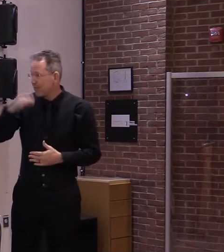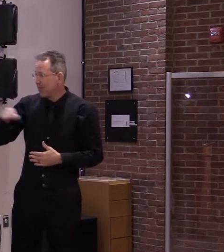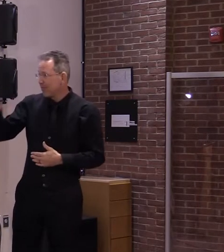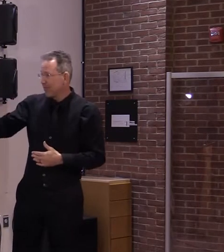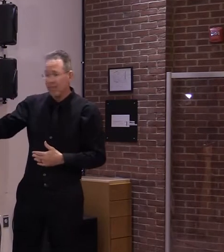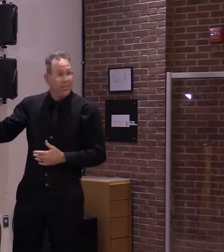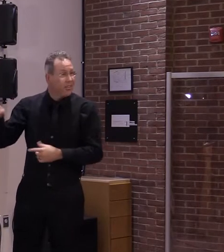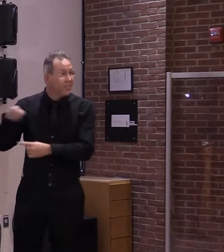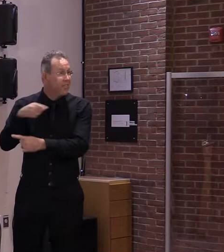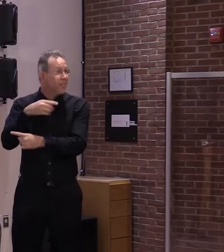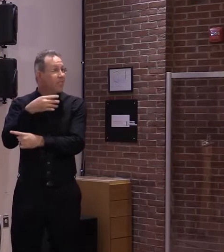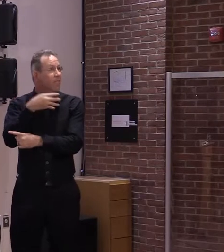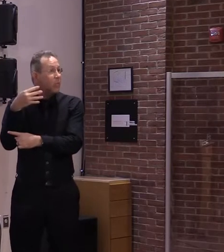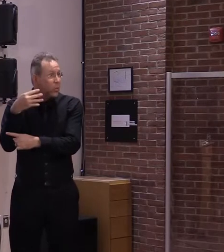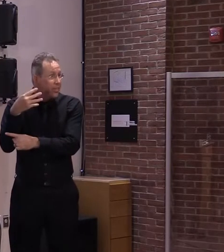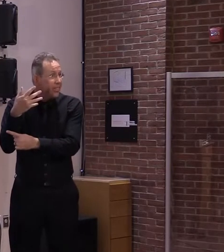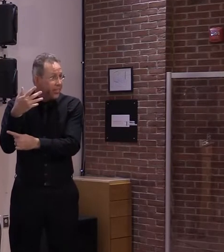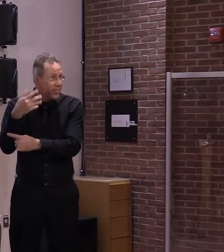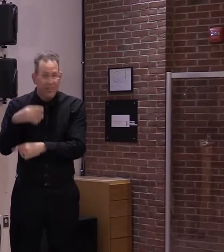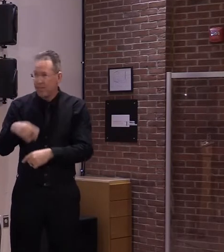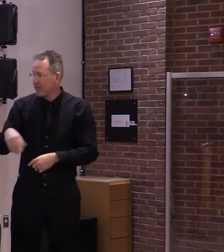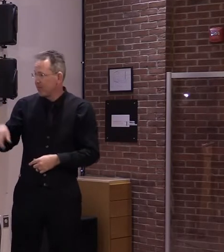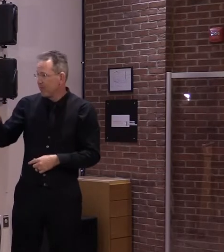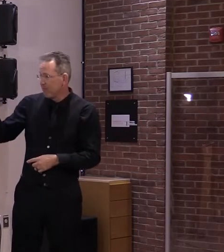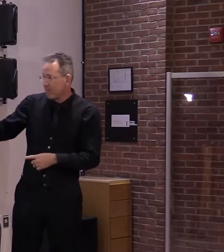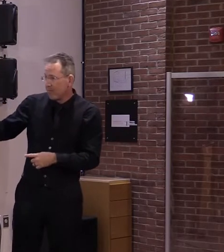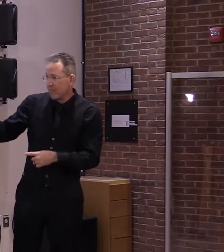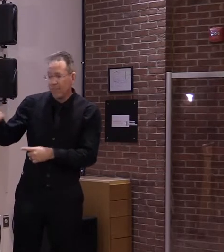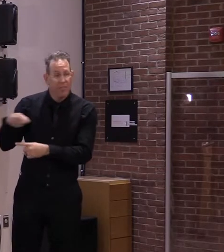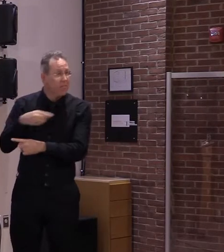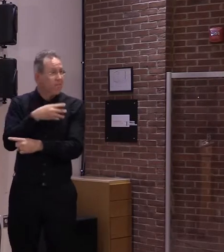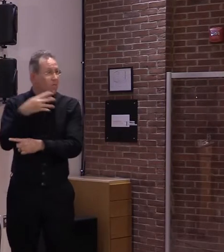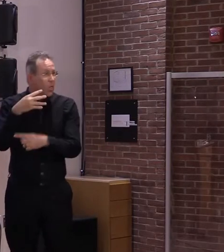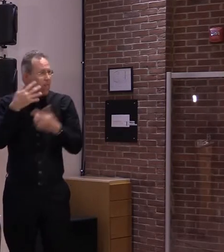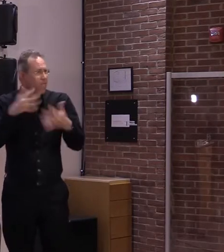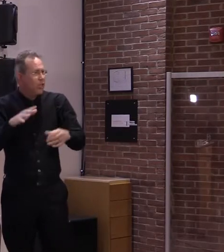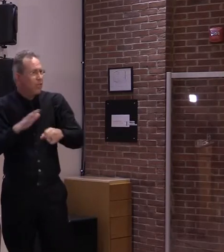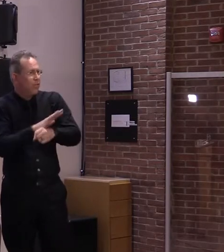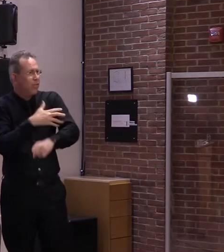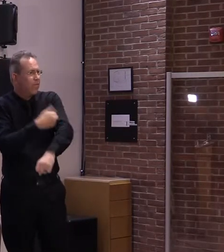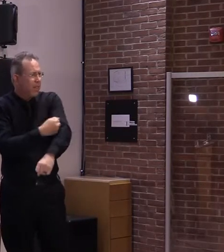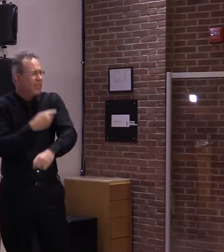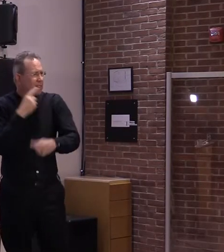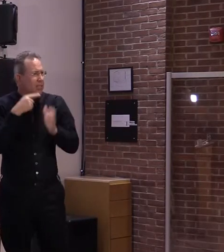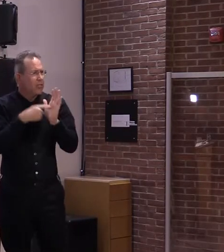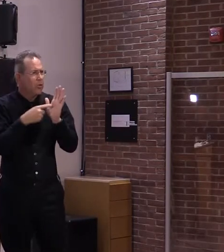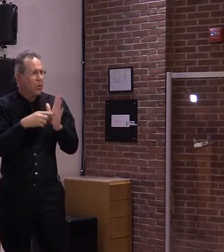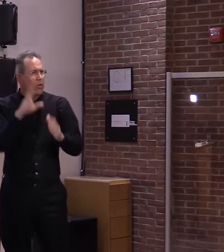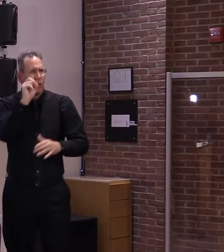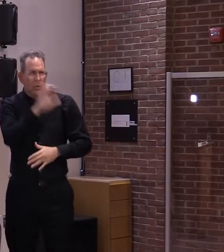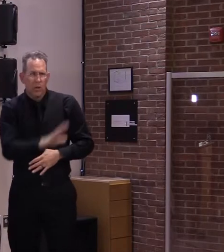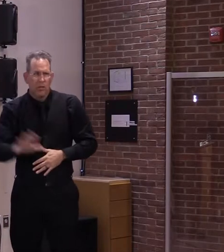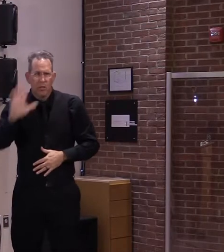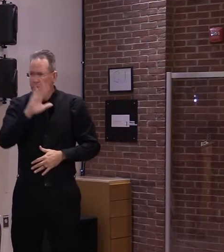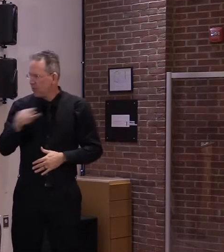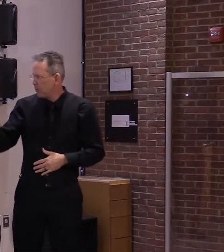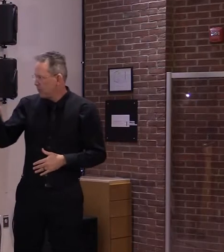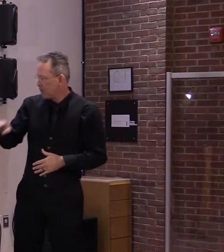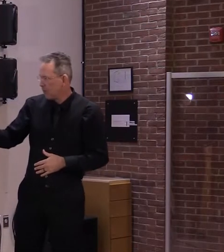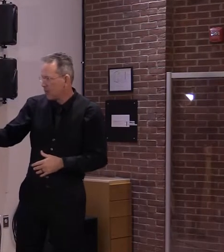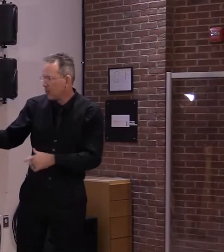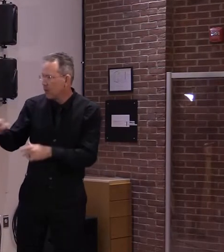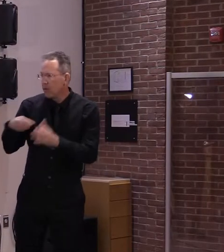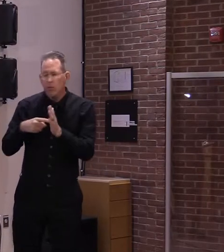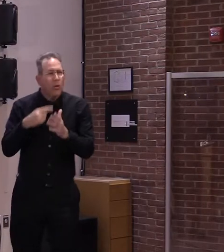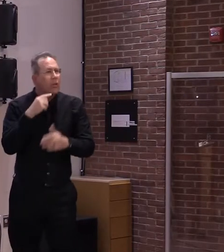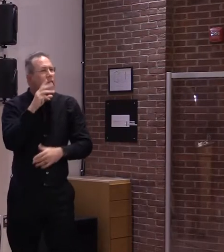second, only behind Connecticut. In terms of the population started and the population fully vaccinated, we rank fourth on